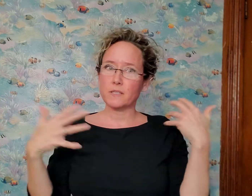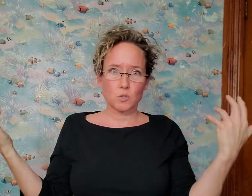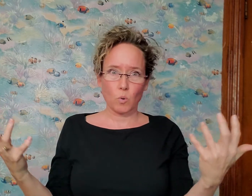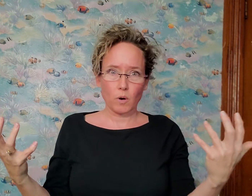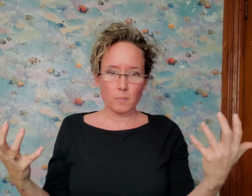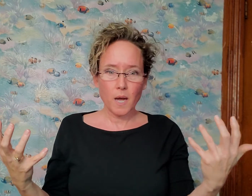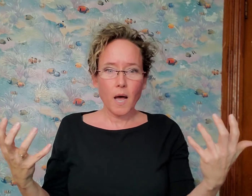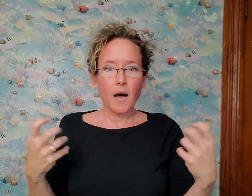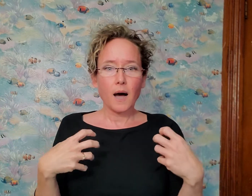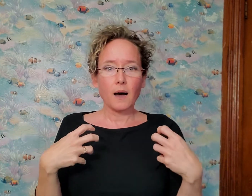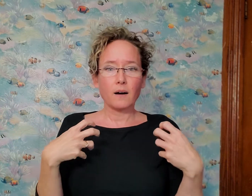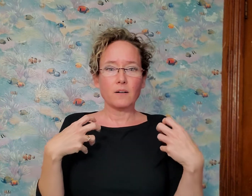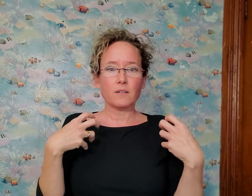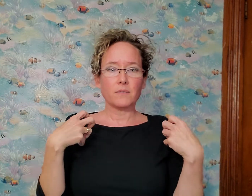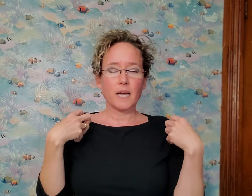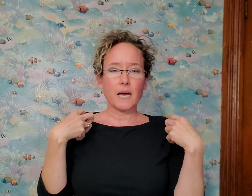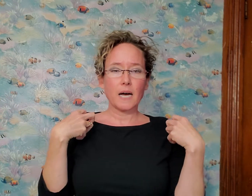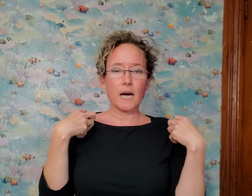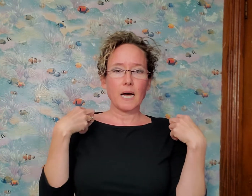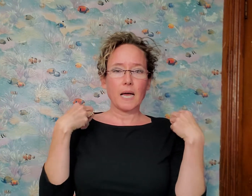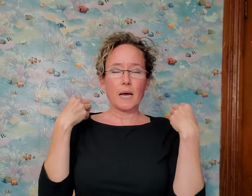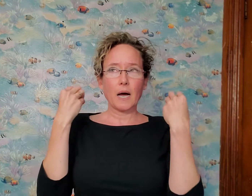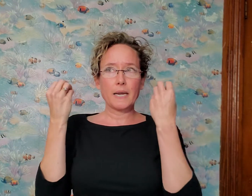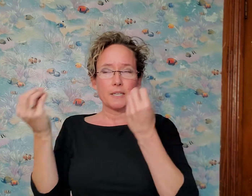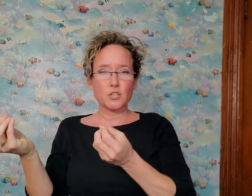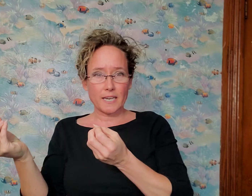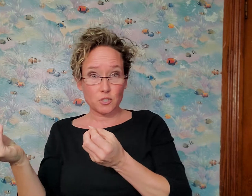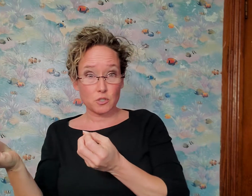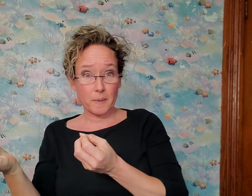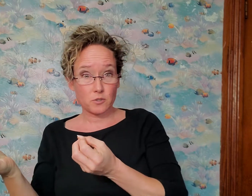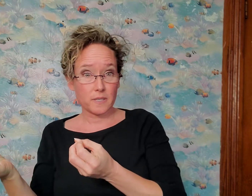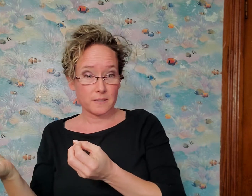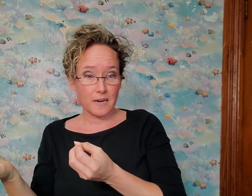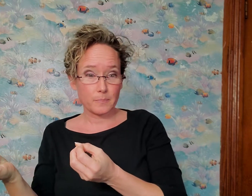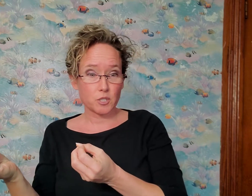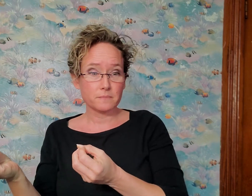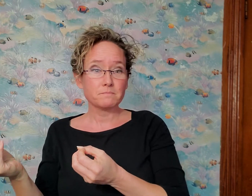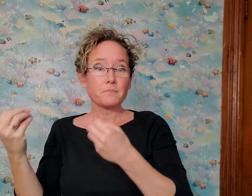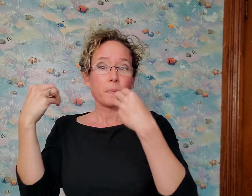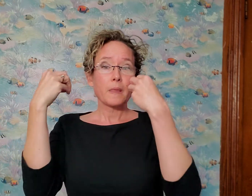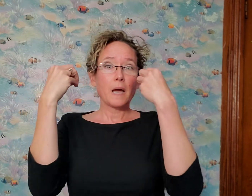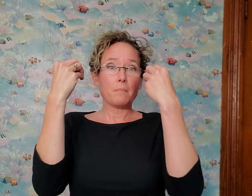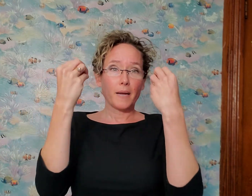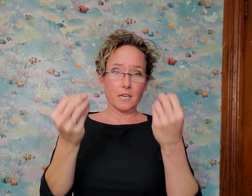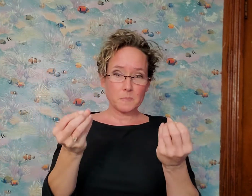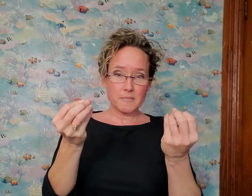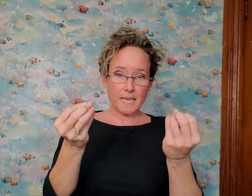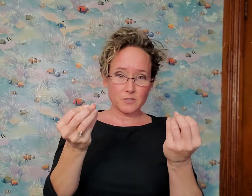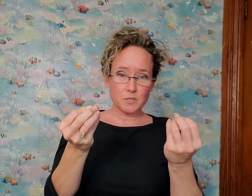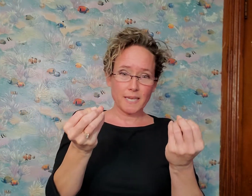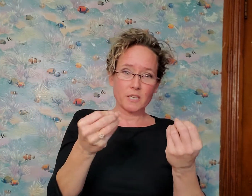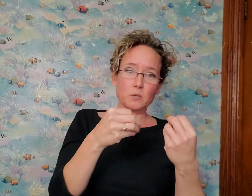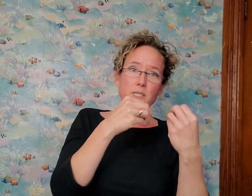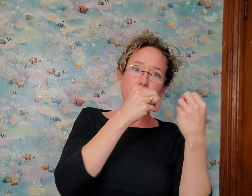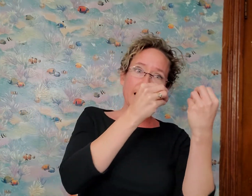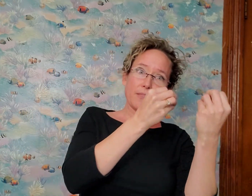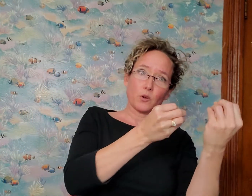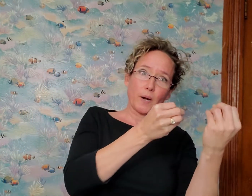storm of an international special needs adoption, my husband's cancer diagnosis, and the Great